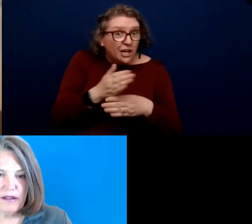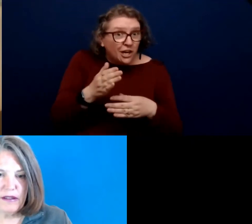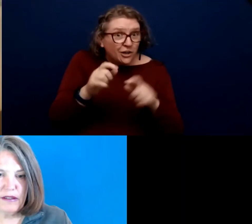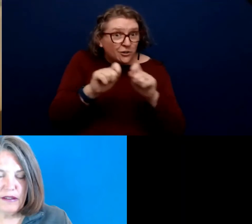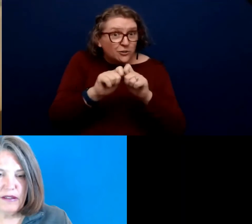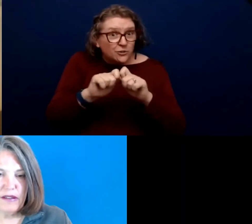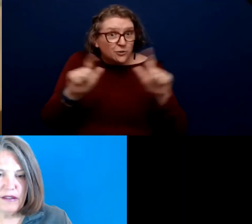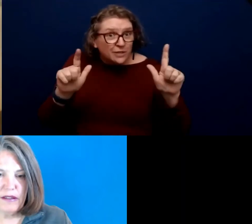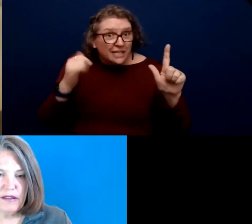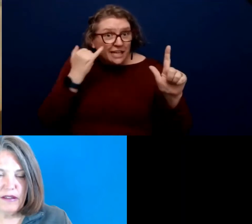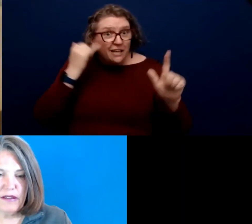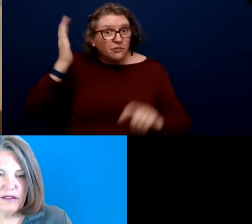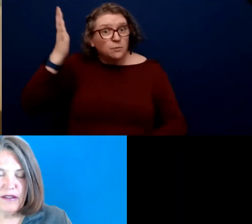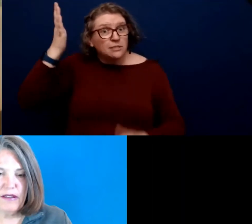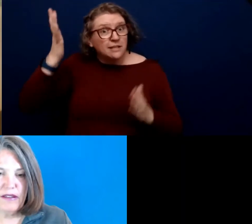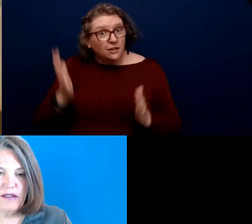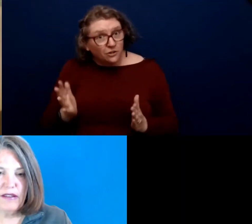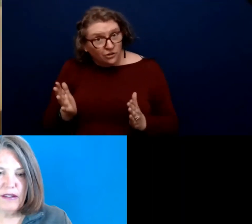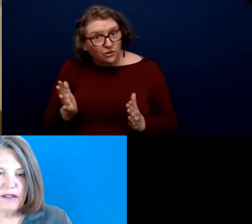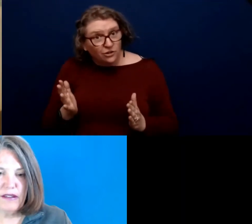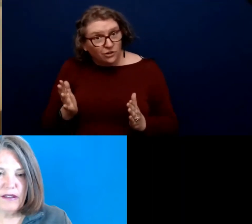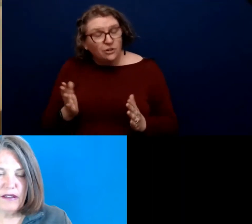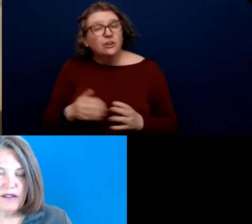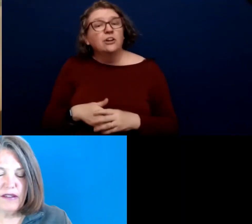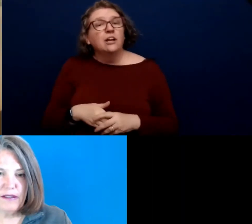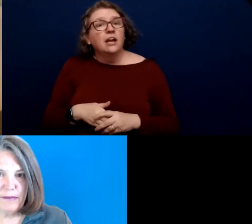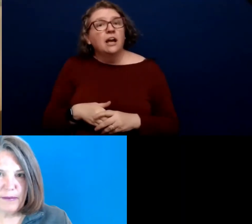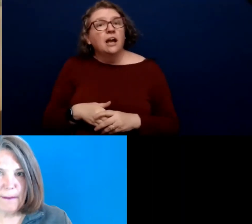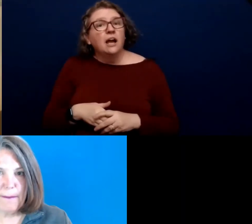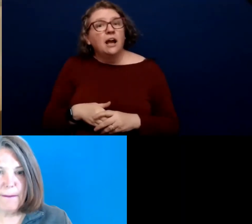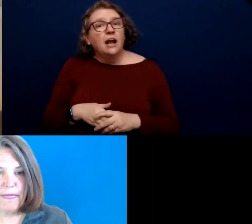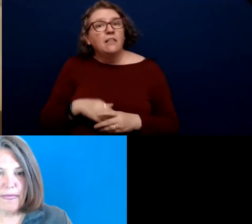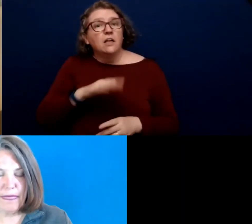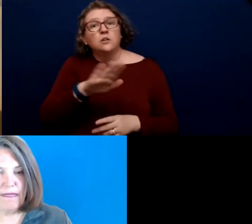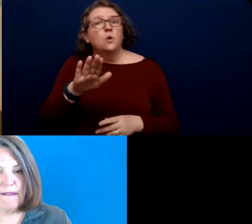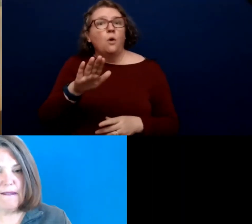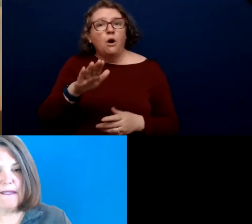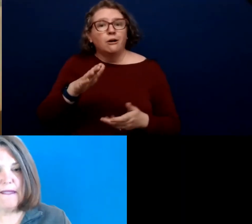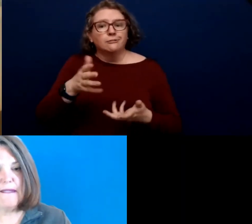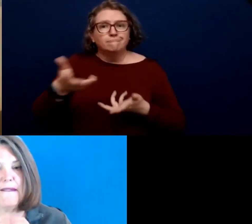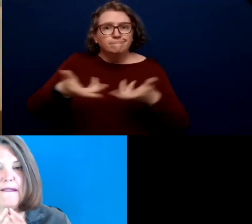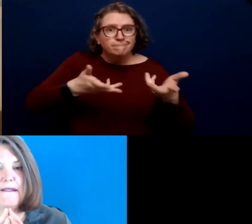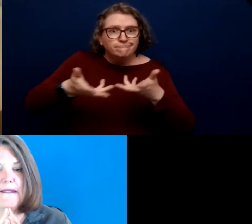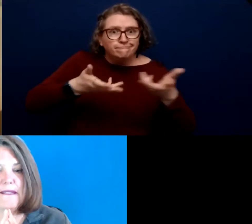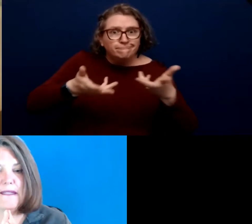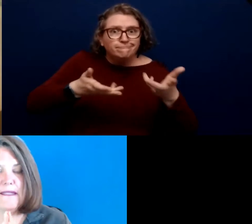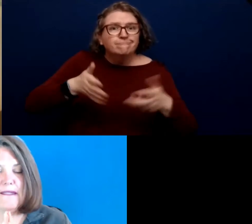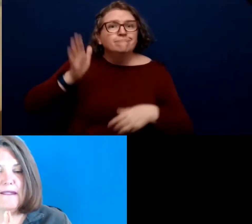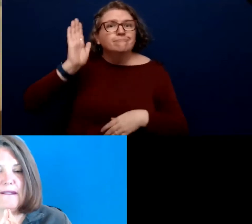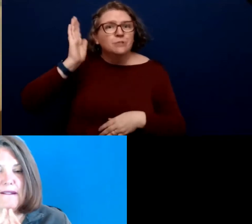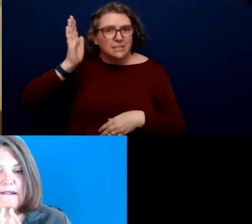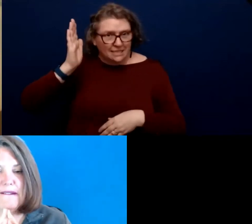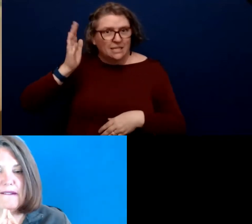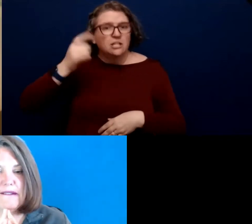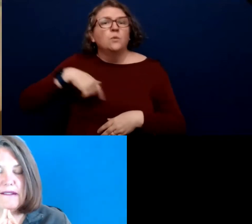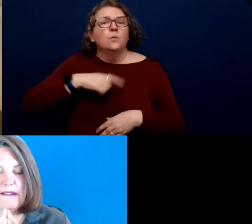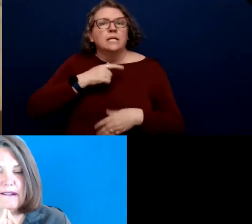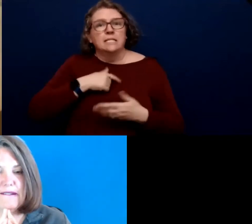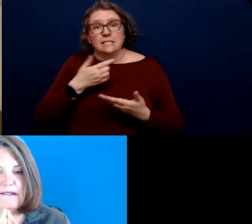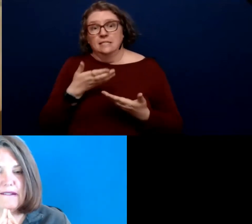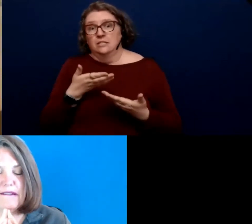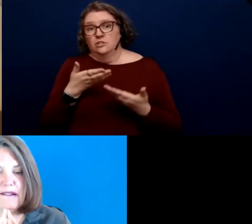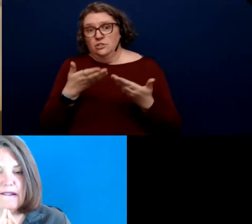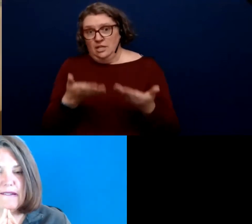and you can then pick up your interactive presentation. And of course, we suggest, just as